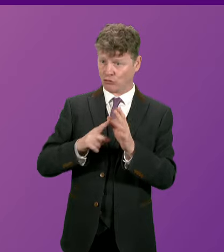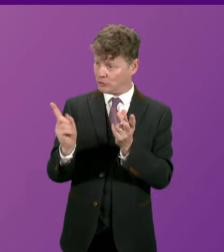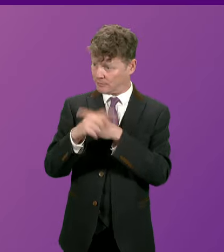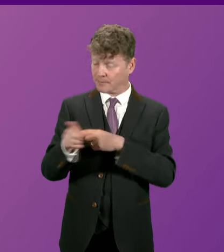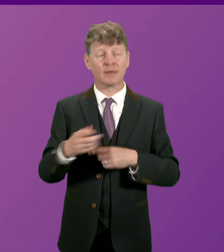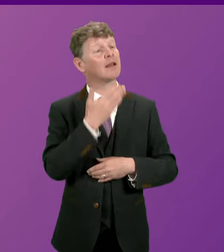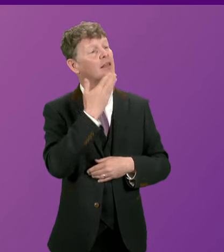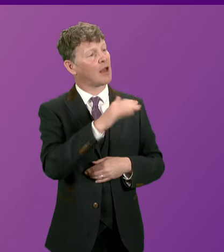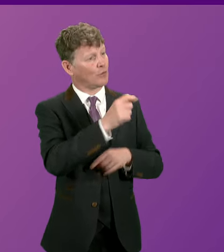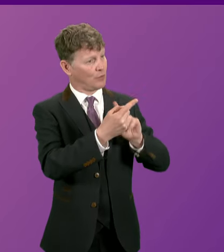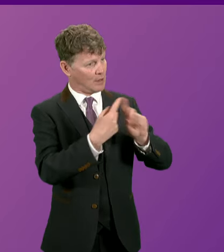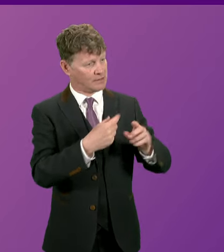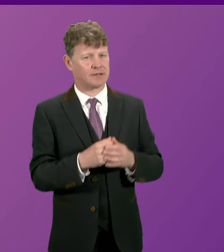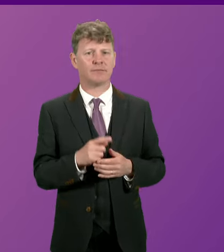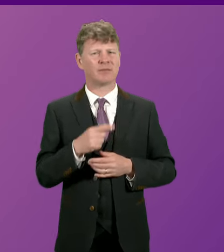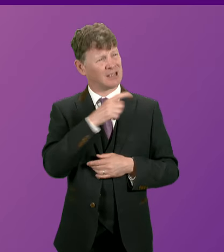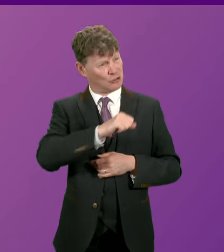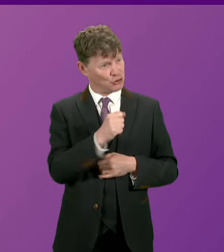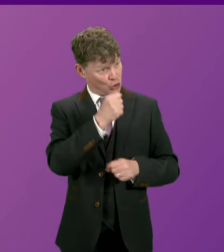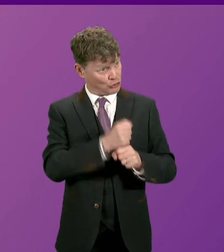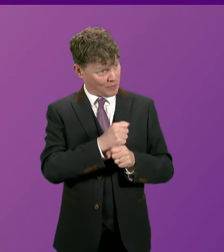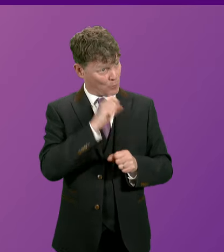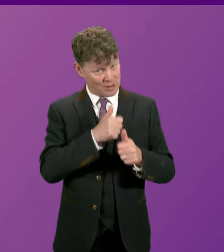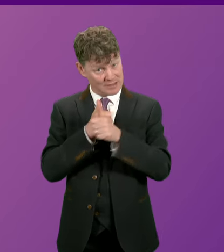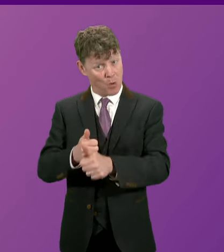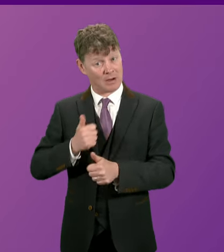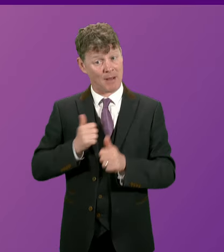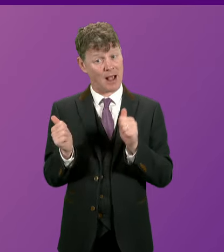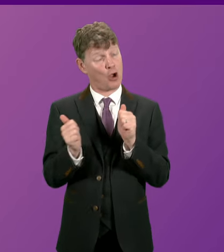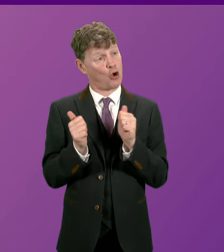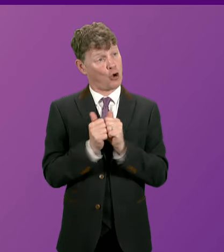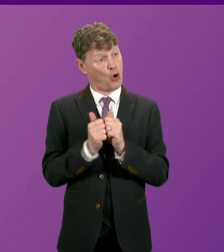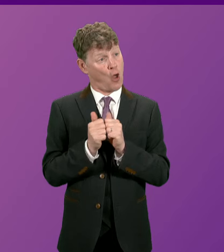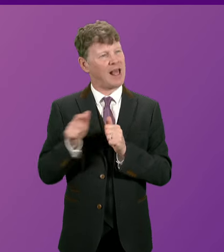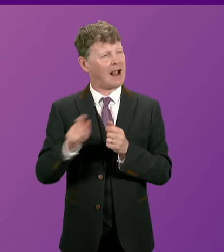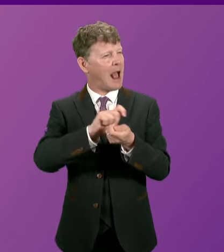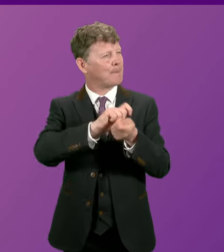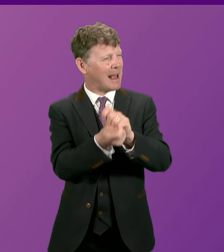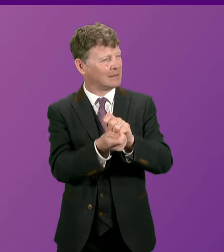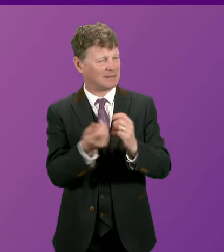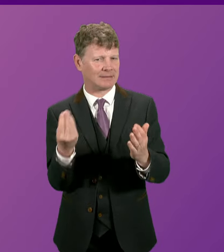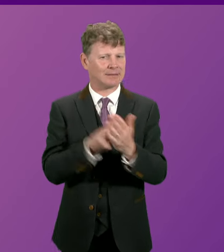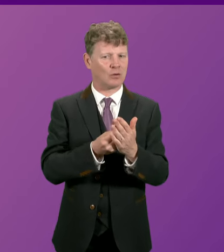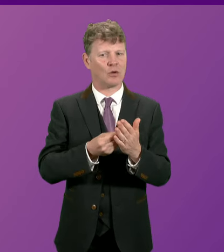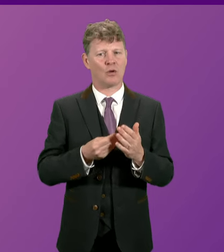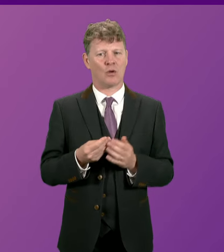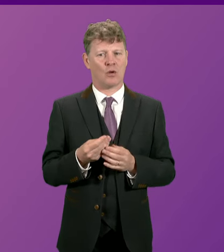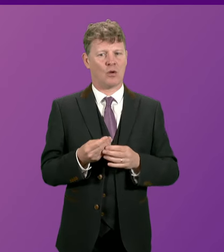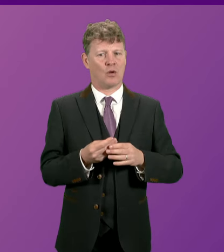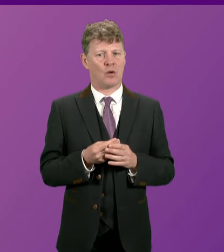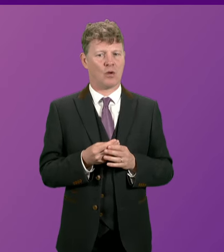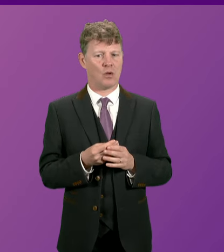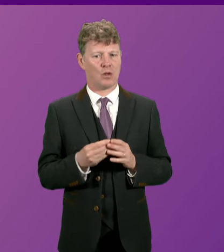for the answer will the Scottish government support my colleague Sarah Boyack's amendments to place a purpose of a circular